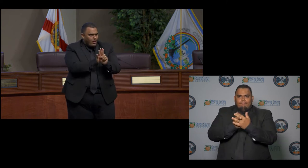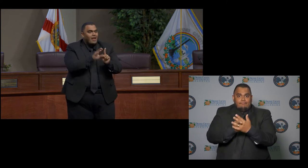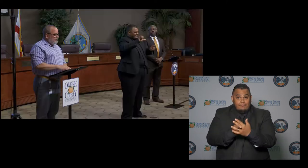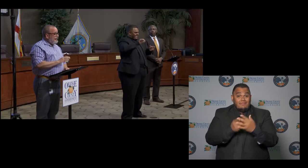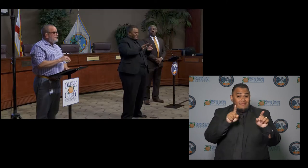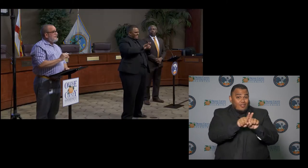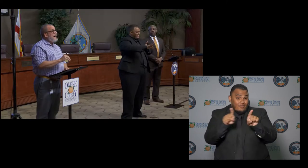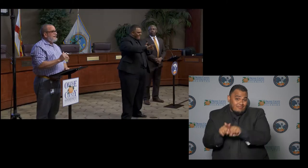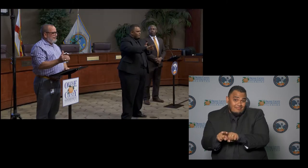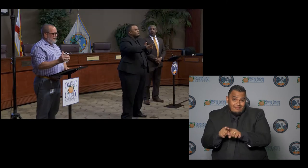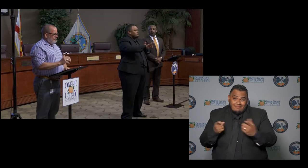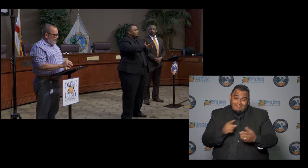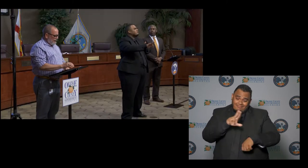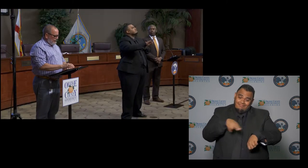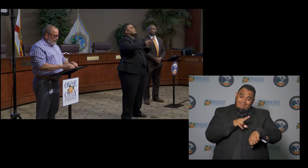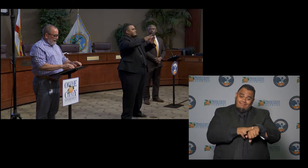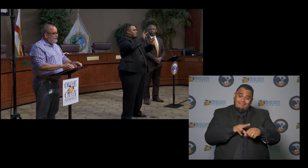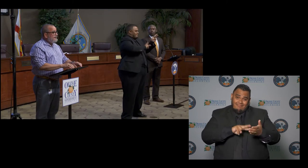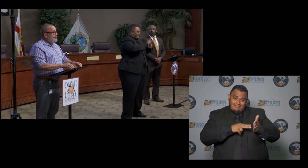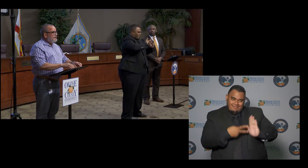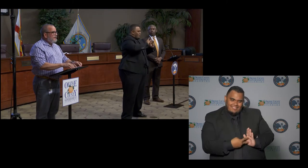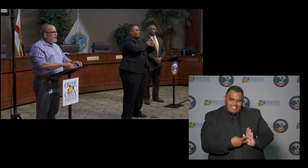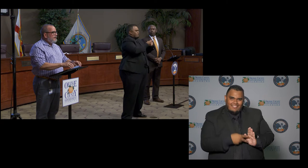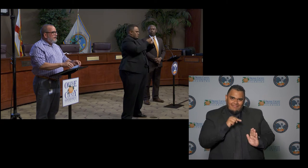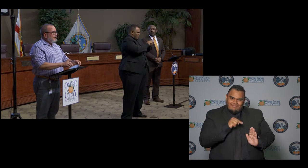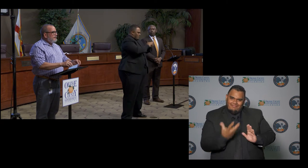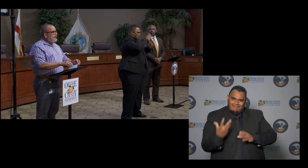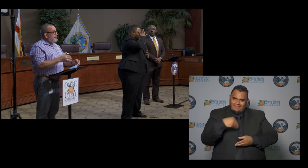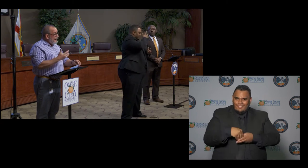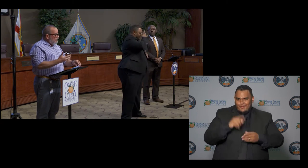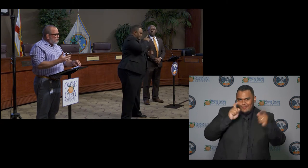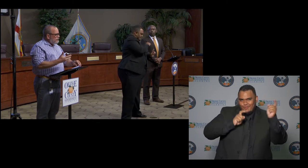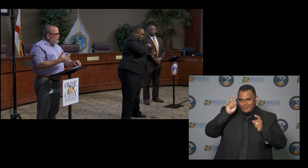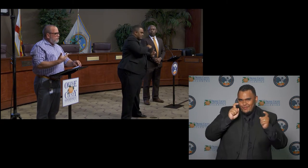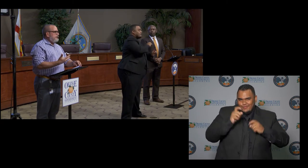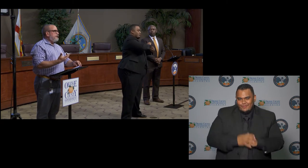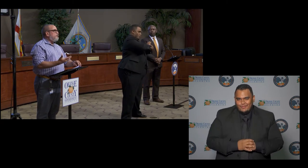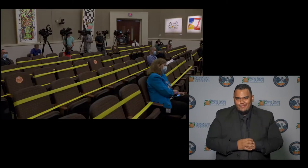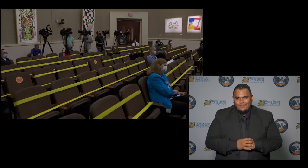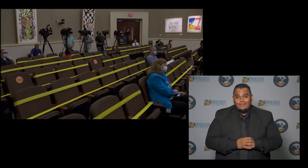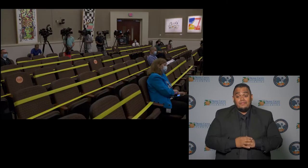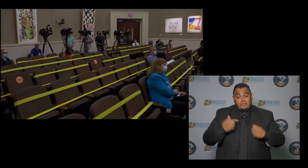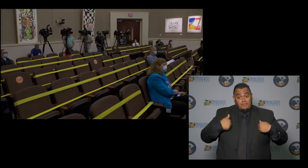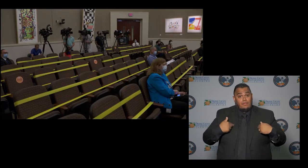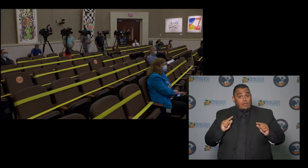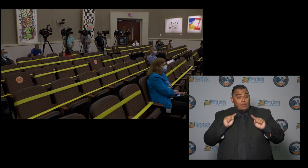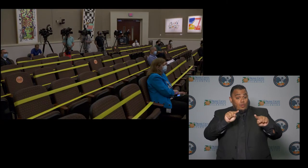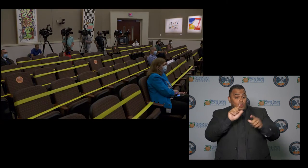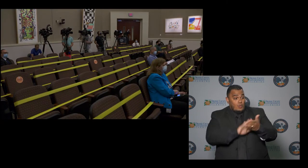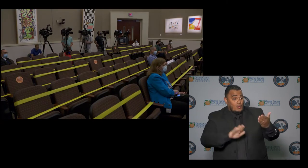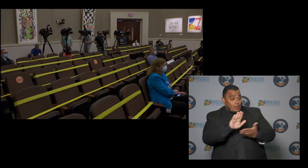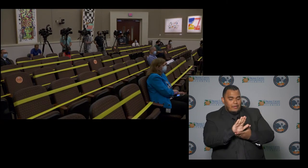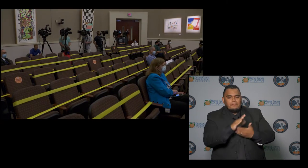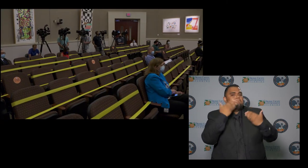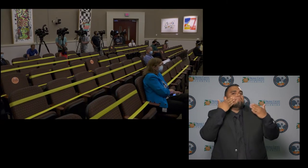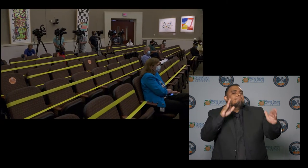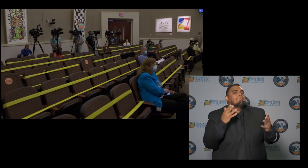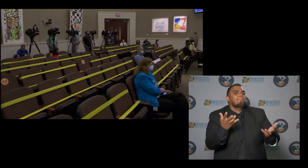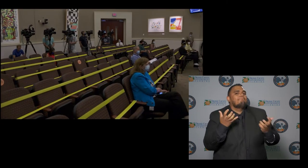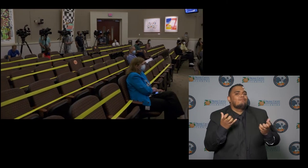intent is shown on your face as well so that's why we are so animated when I went to college I didn't know what I wanted to be and then it